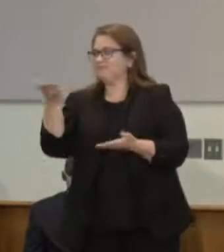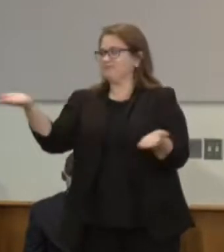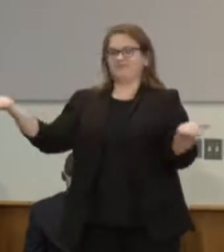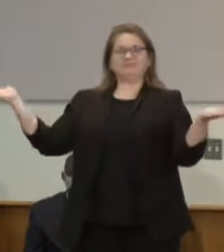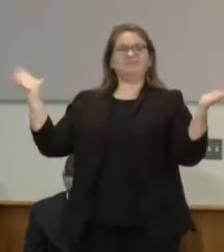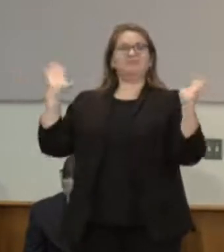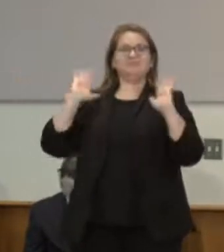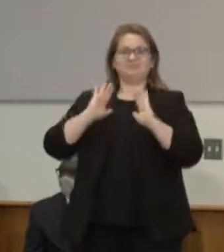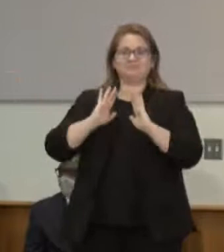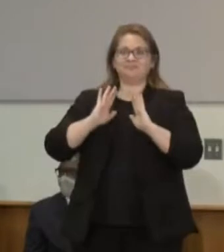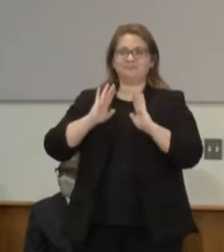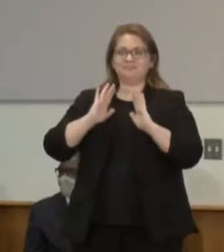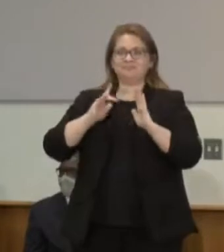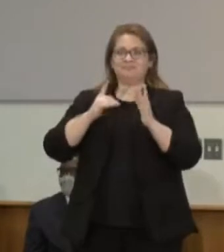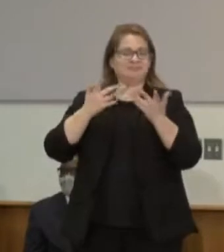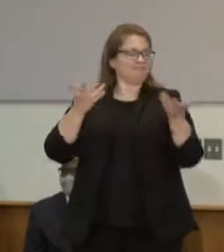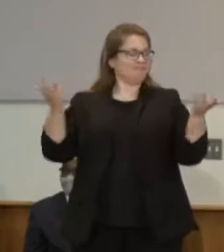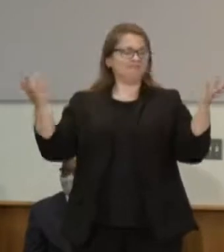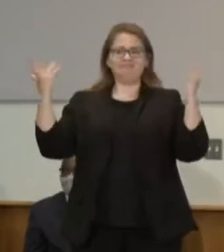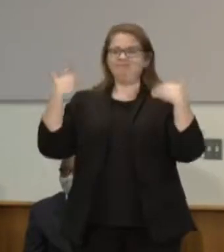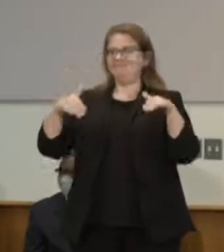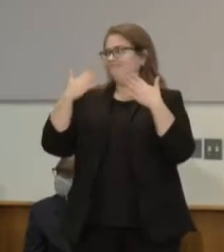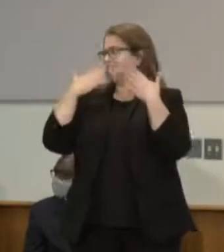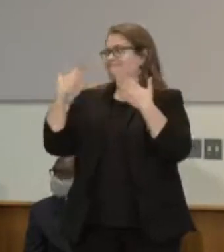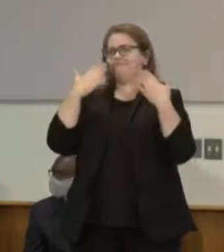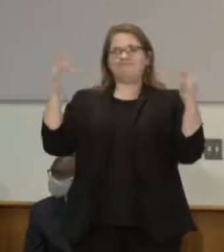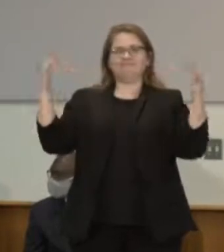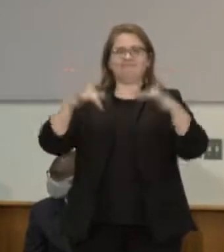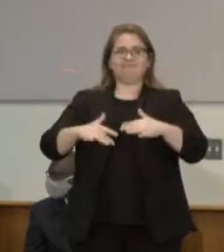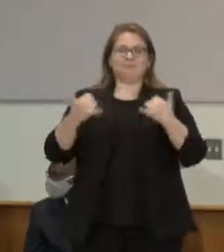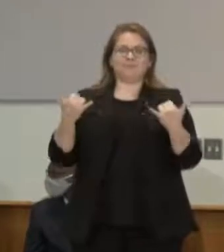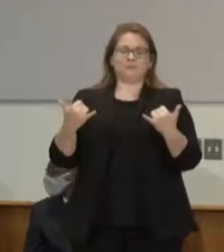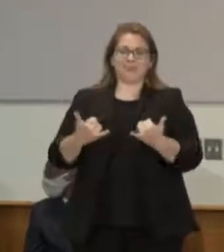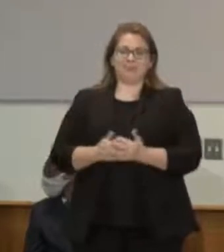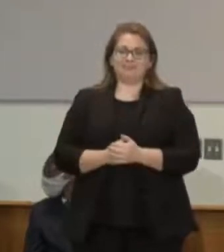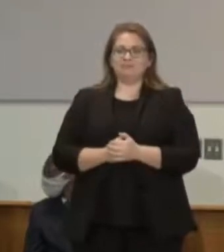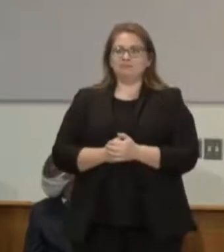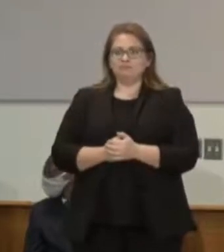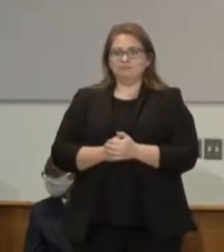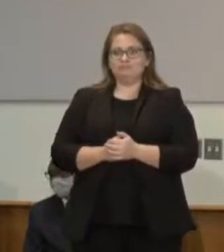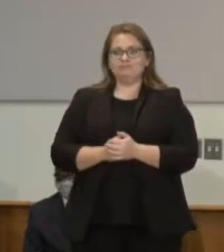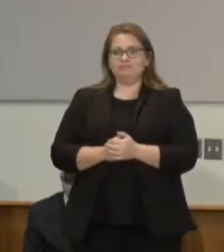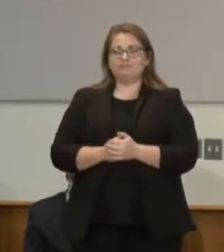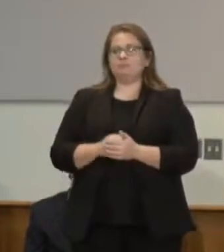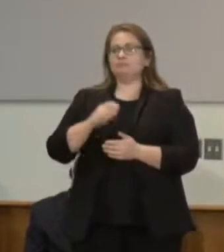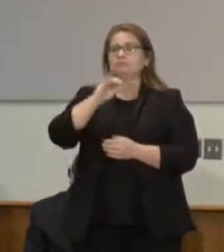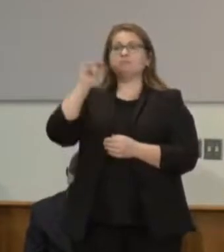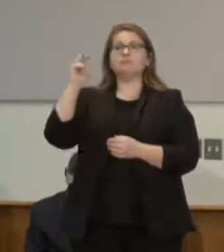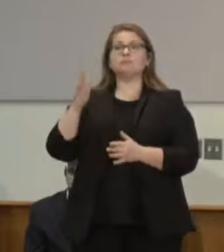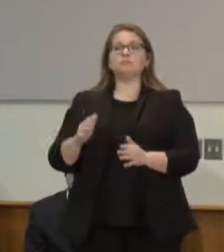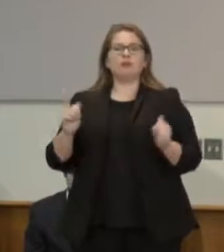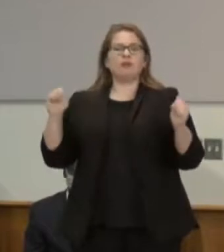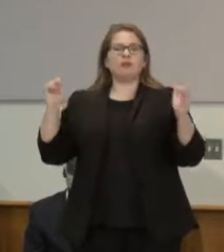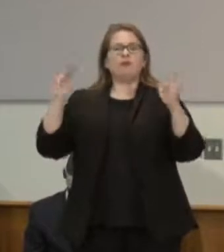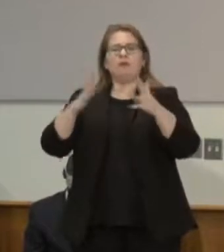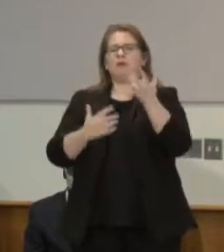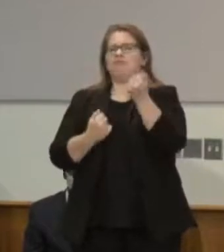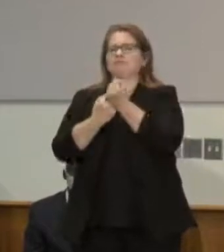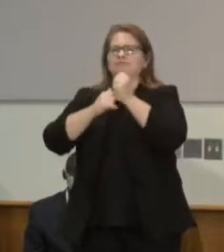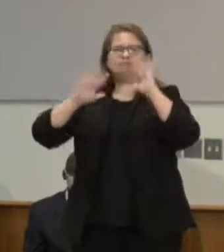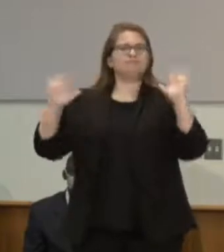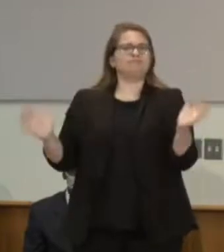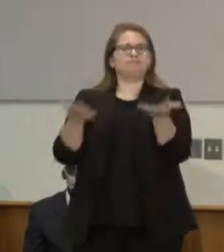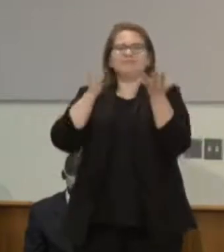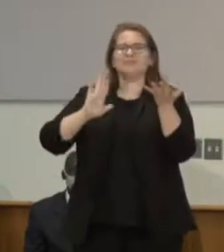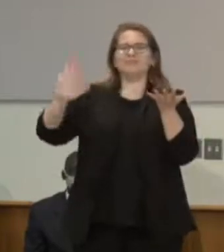representation. You know, Minnesotans have come out by the thousands to raise their voices in support of